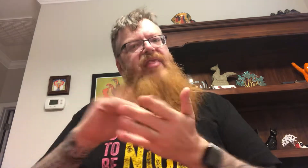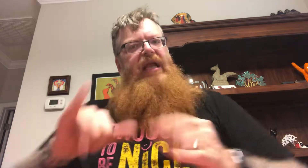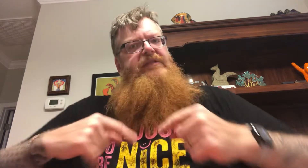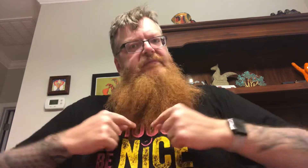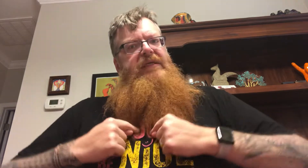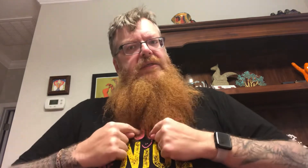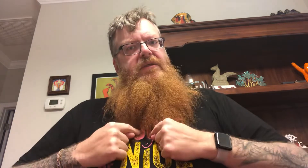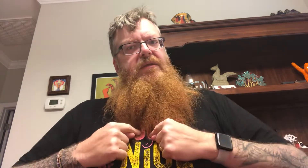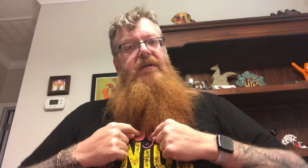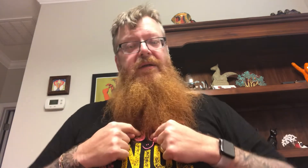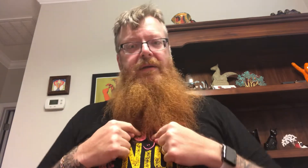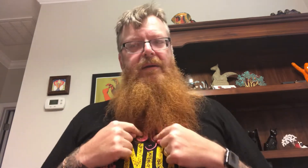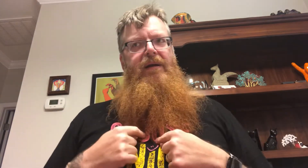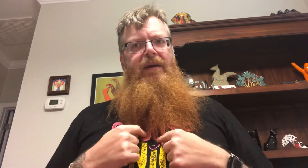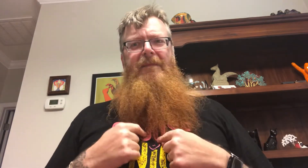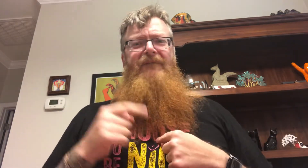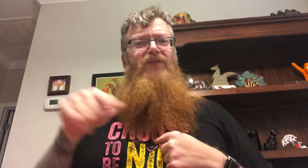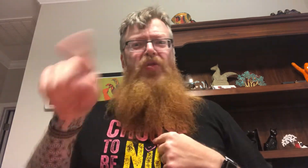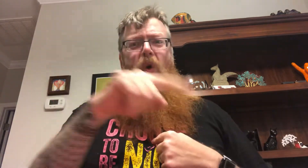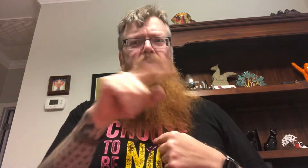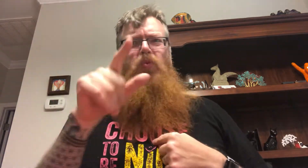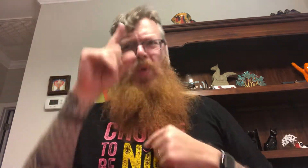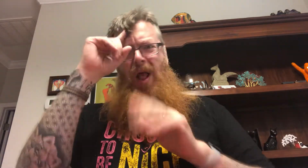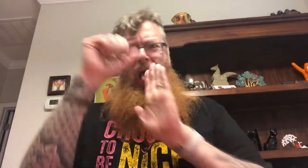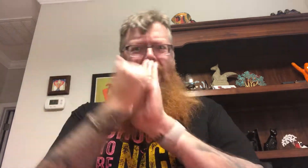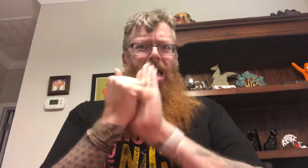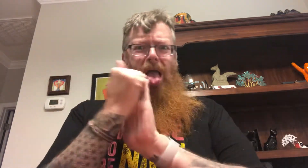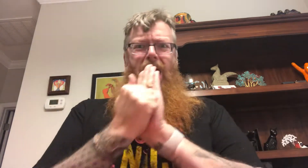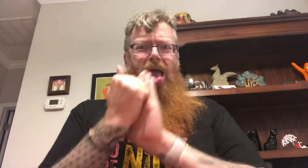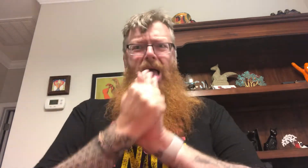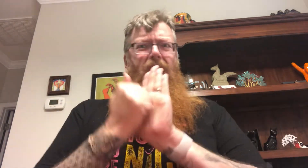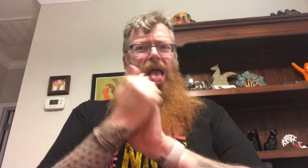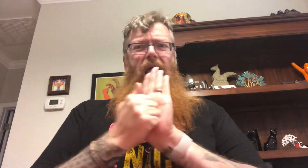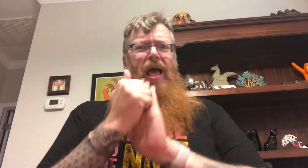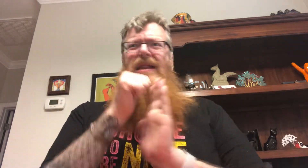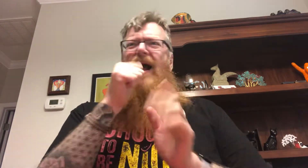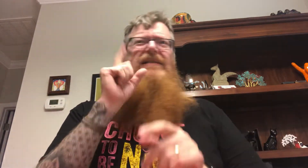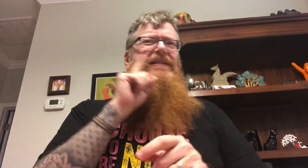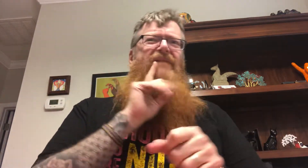you knew the I just going I guys. one. I going